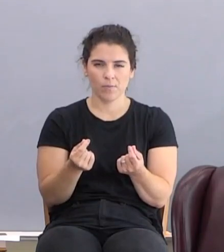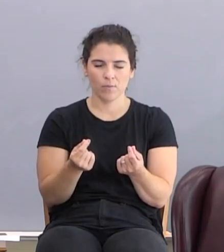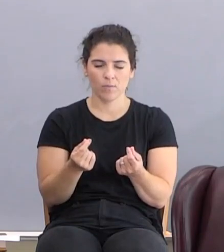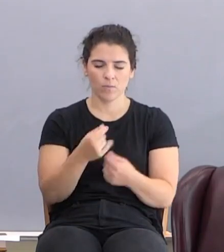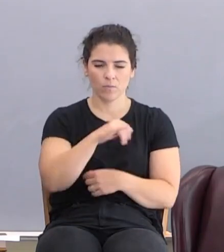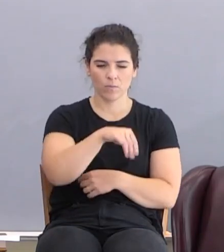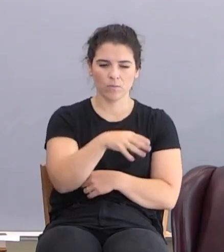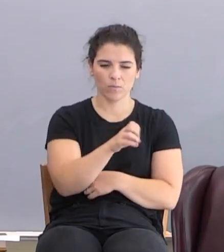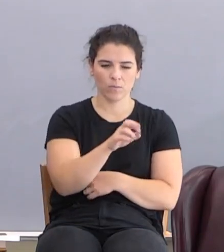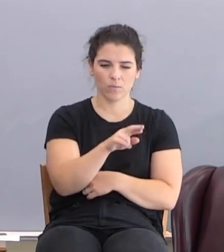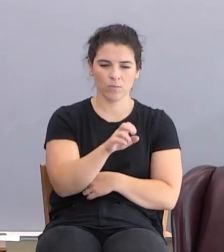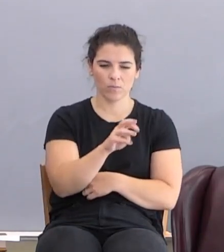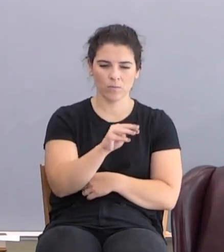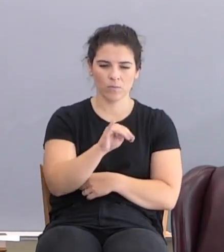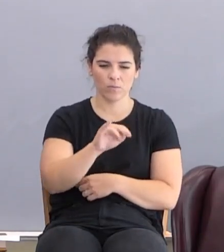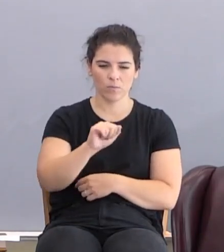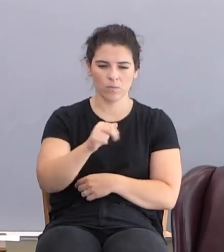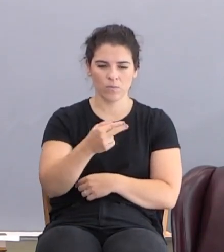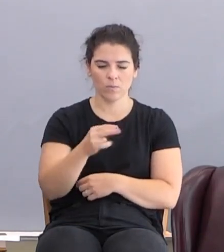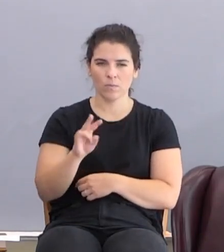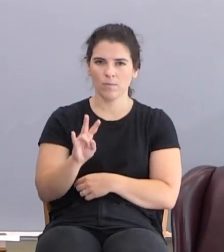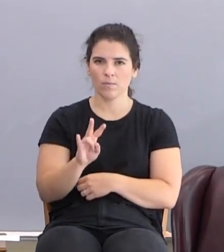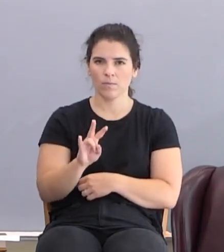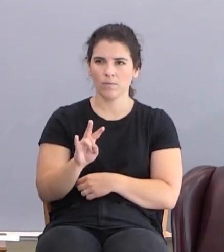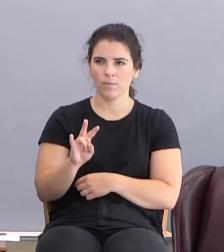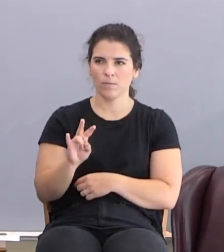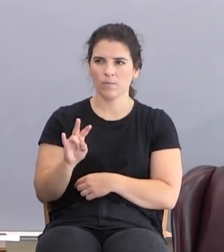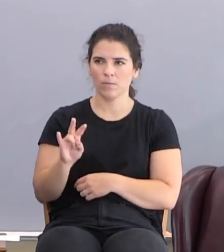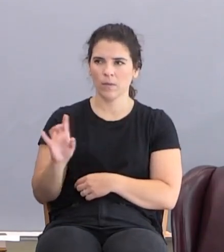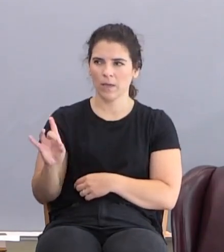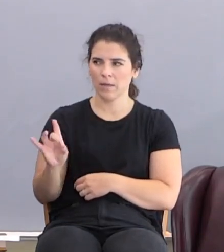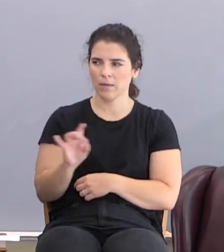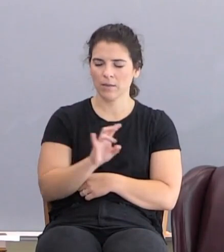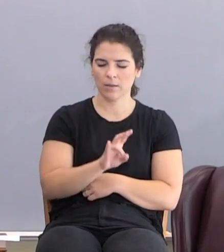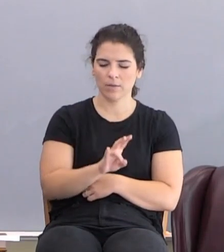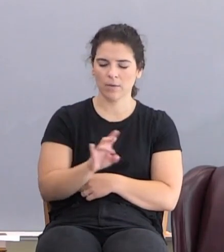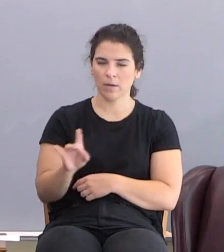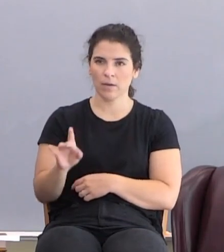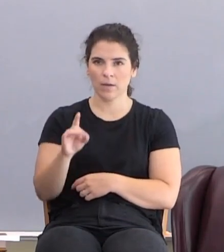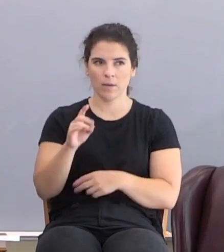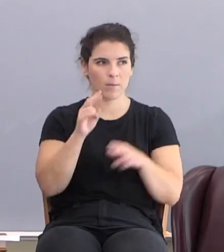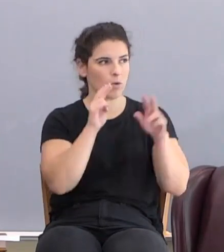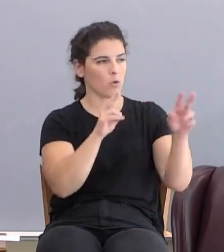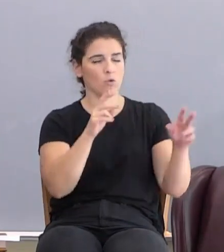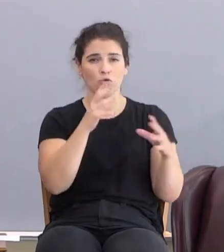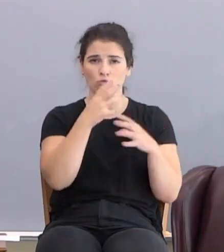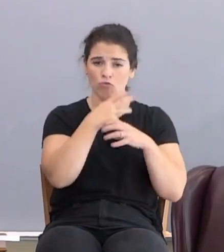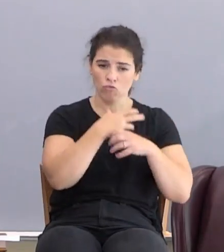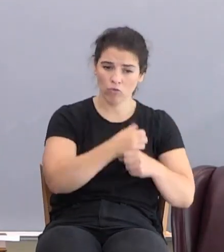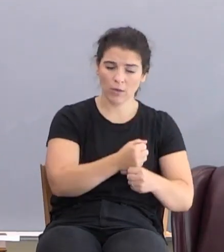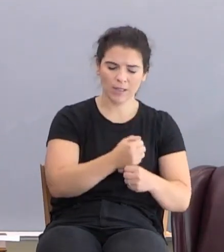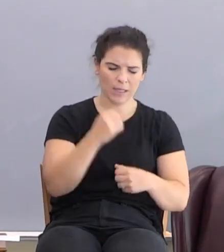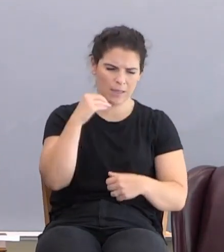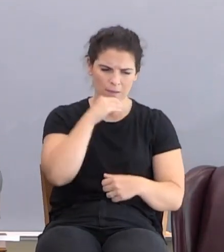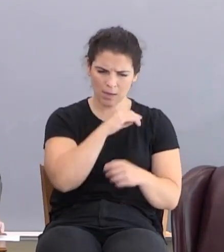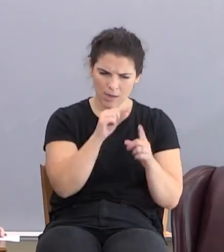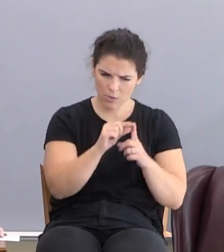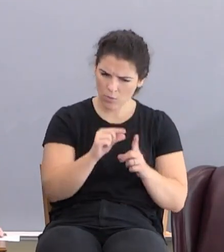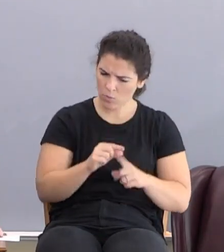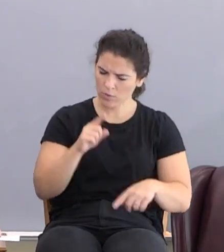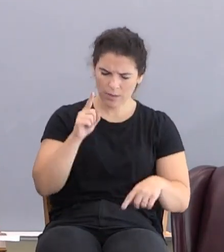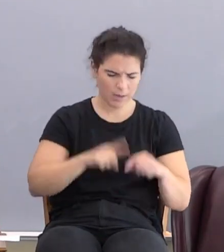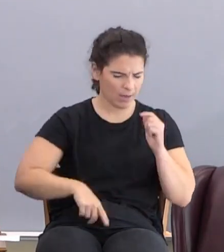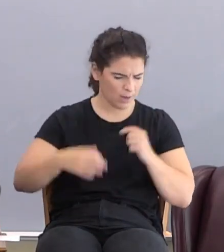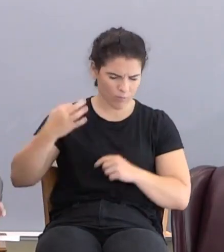Jeremiah chapter 7, verse number 7, verse number 8. Behold, you trust in lying words that cannot profit.